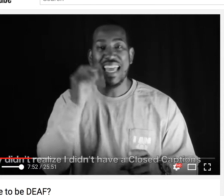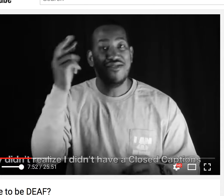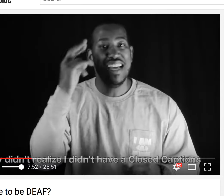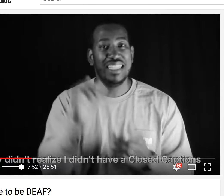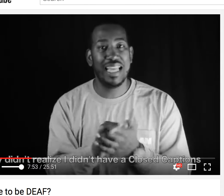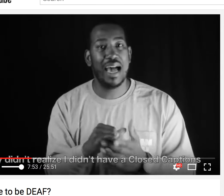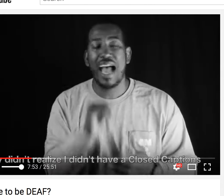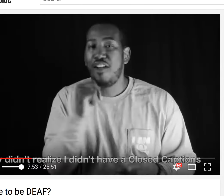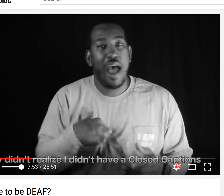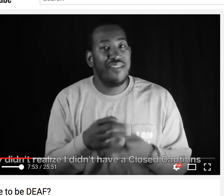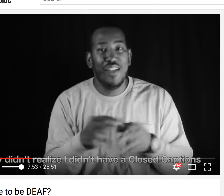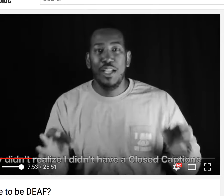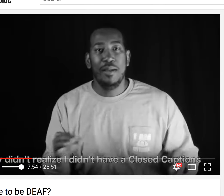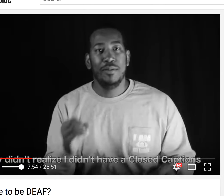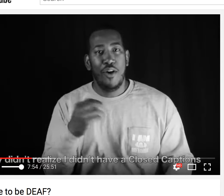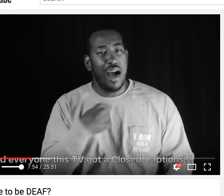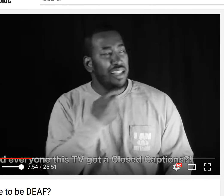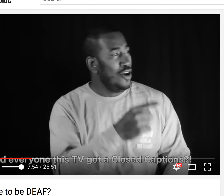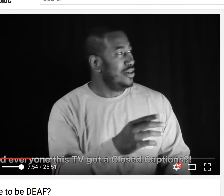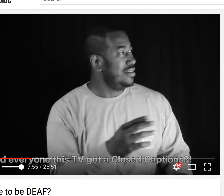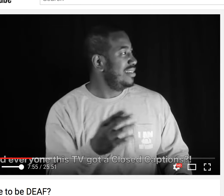Because at home, they don't understand that I don't have that.